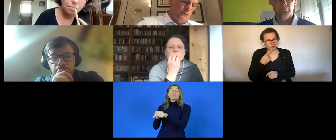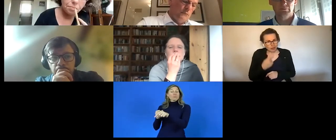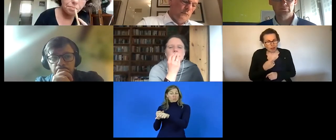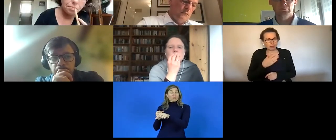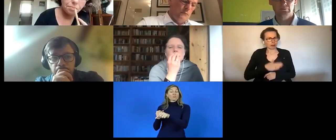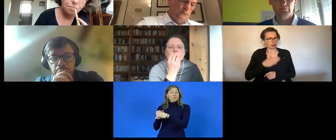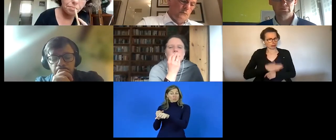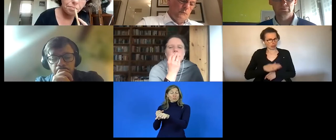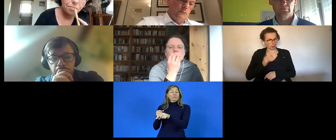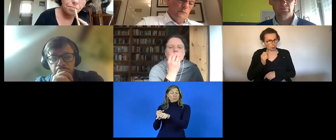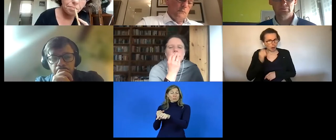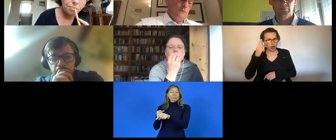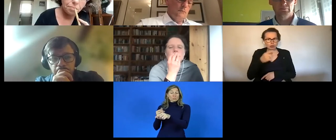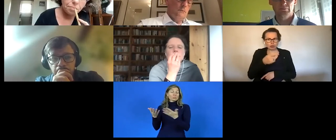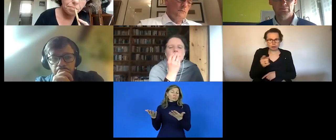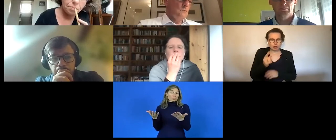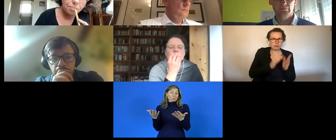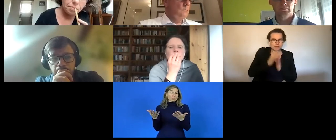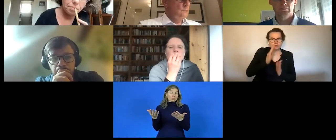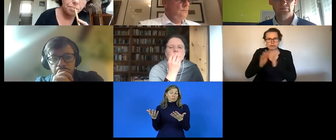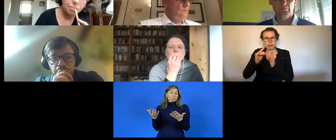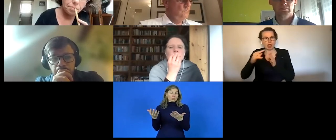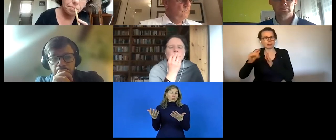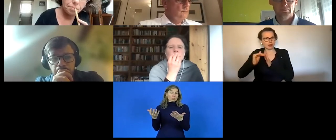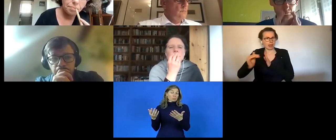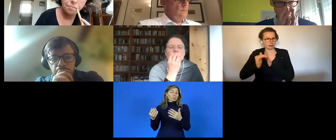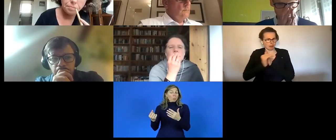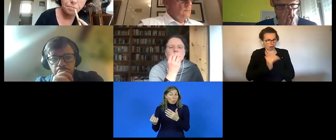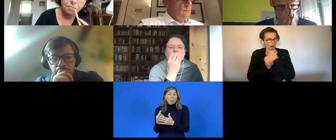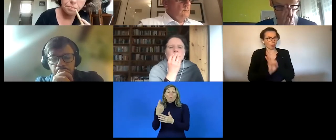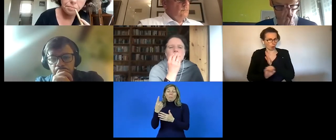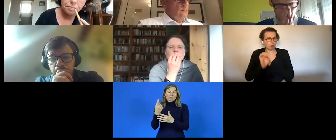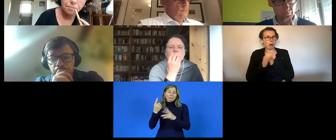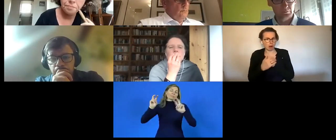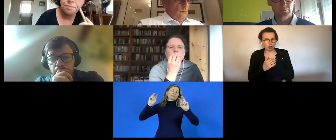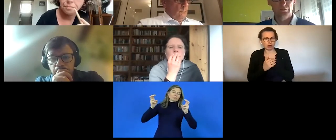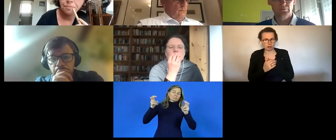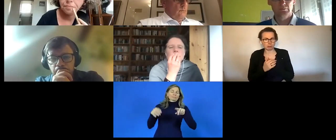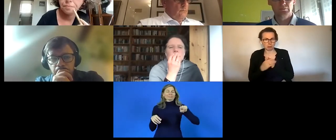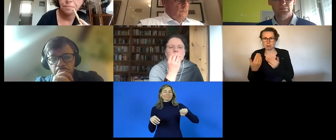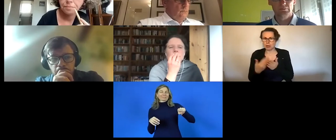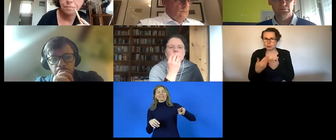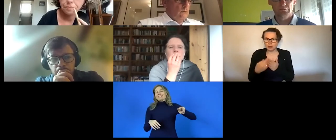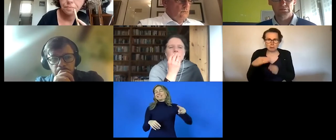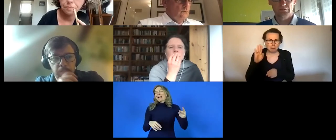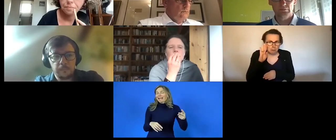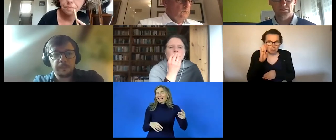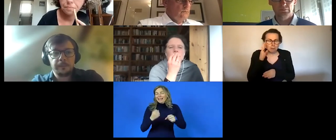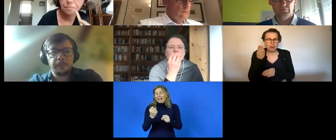on what we would call the second labor market and i think it's fascinating to hear